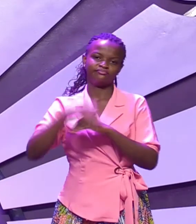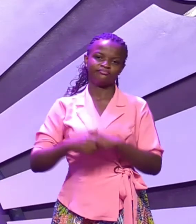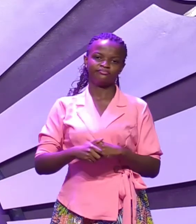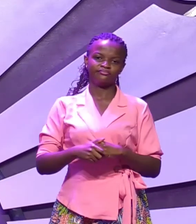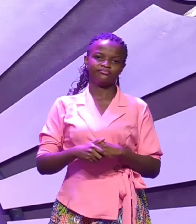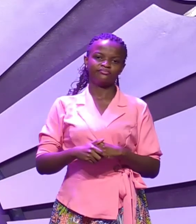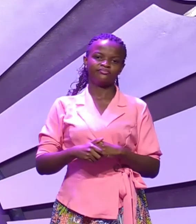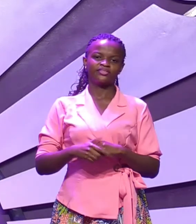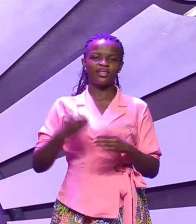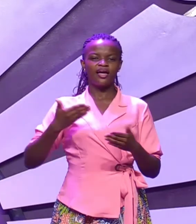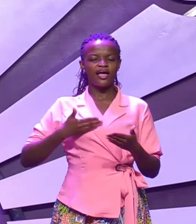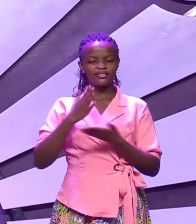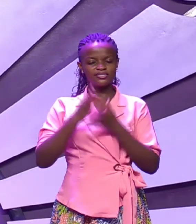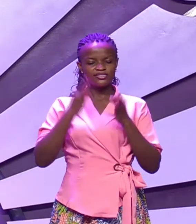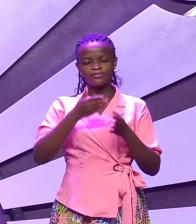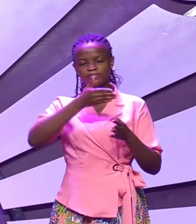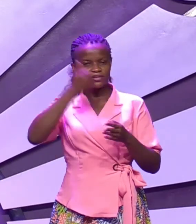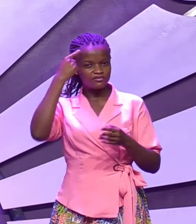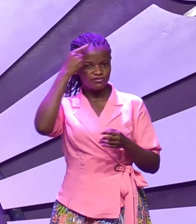he has something better for you